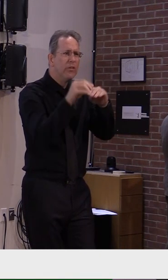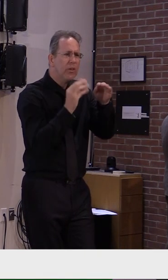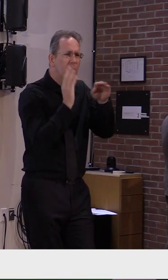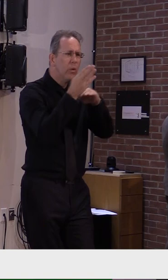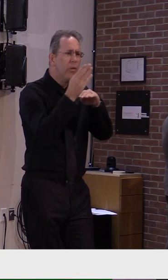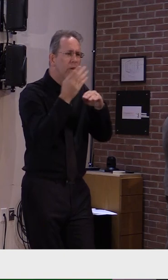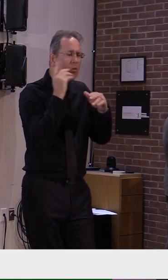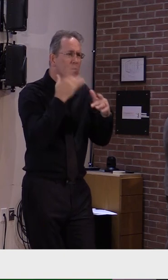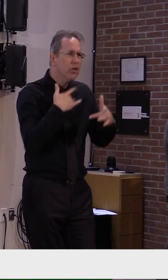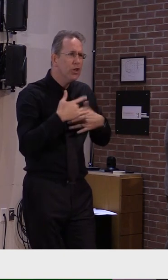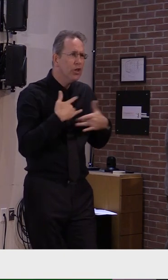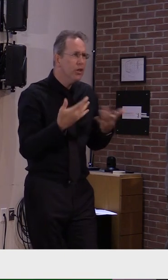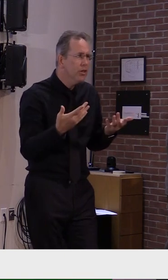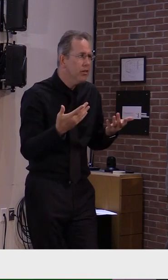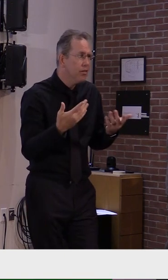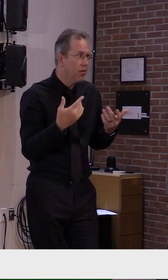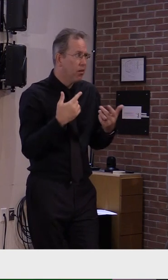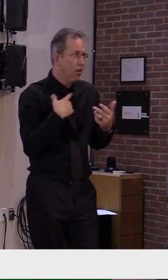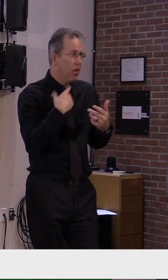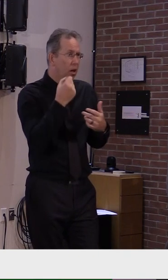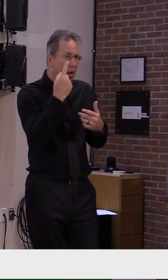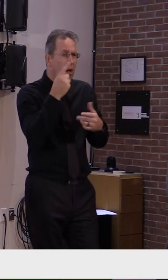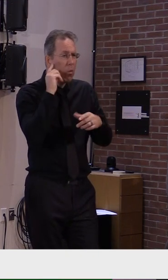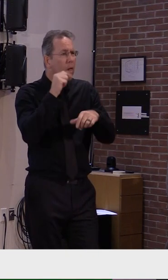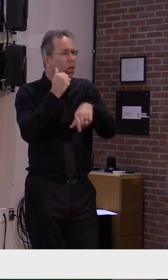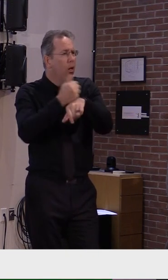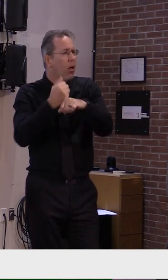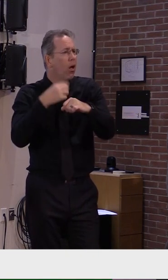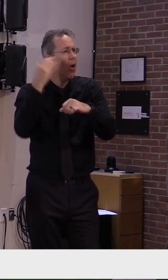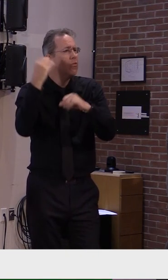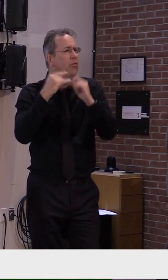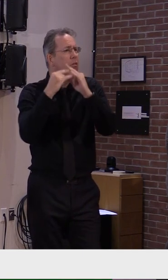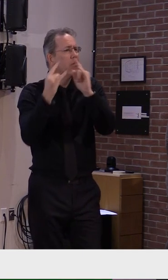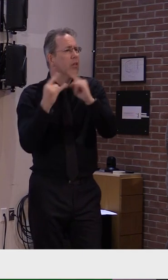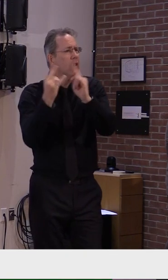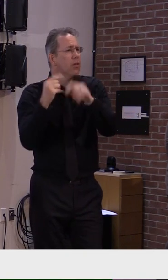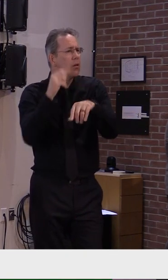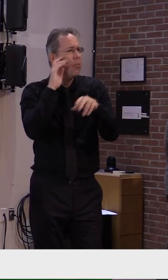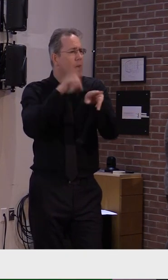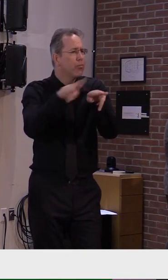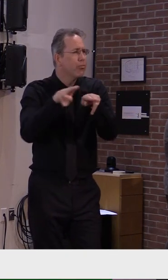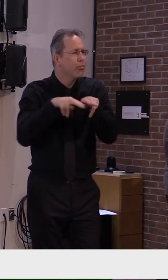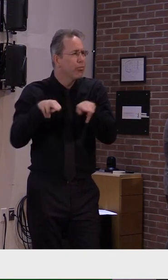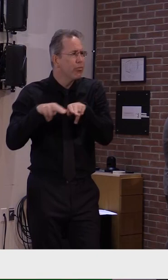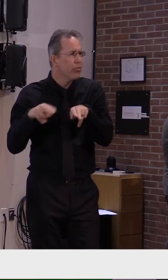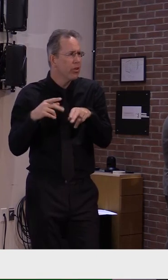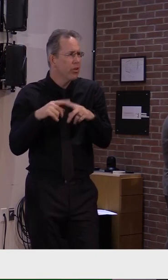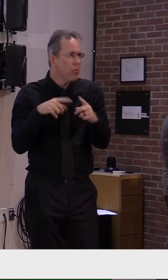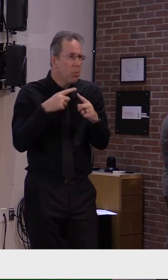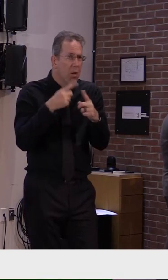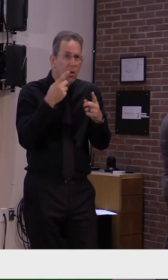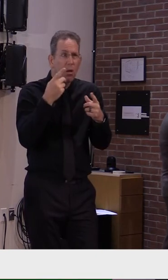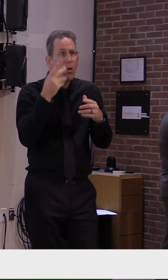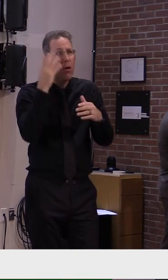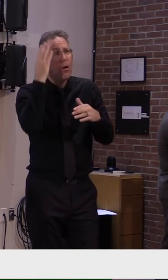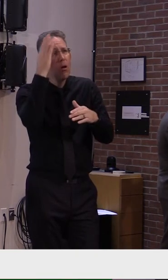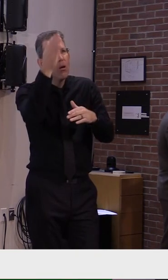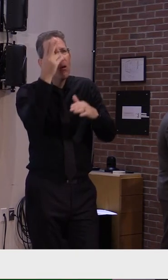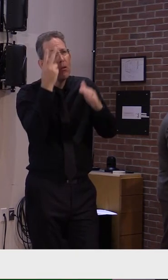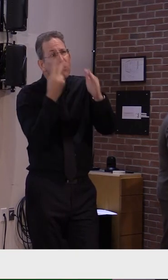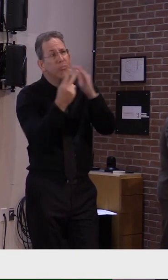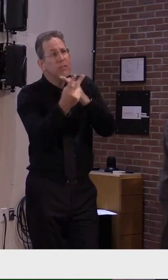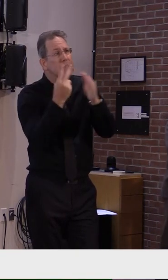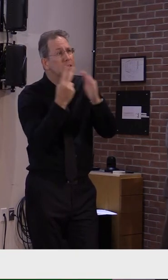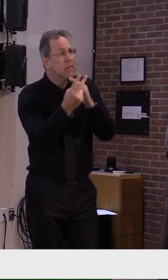sites to increase the number of beds. But can you tell me a little bit about how our forecast compares to our capacity for beds